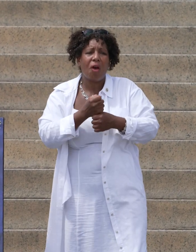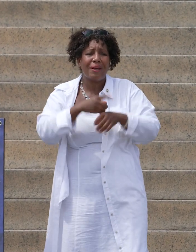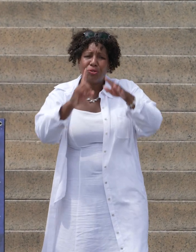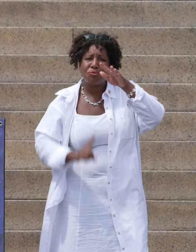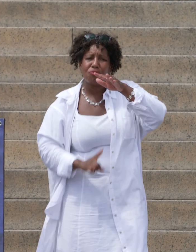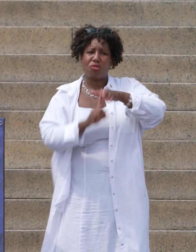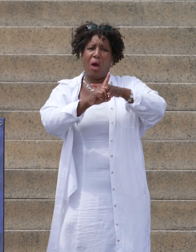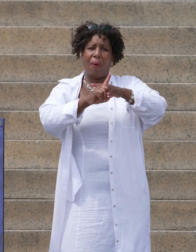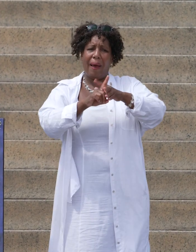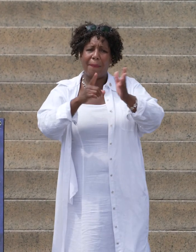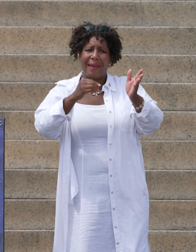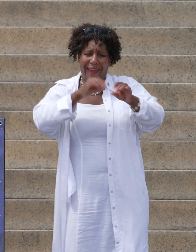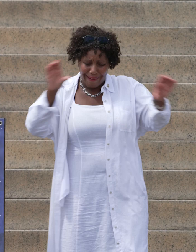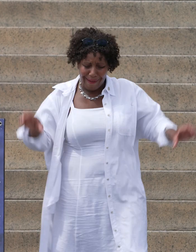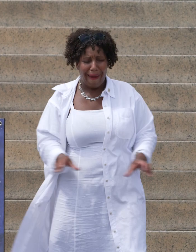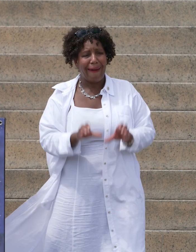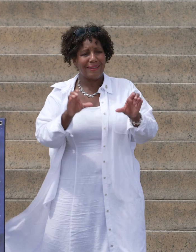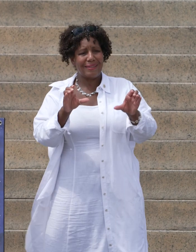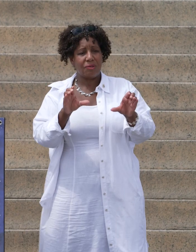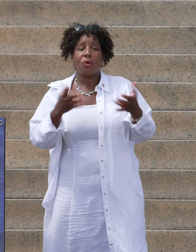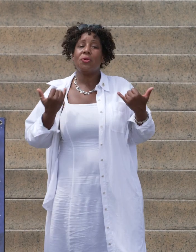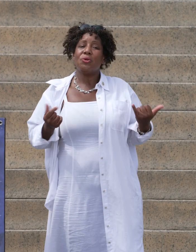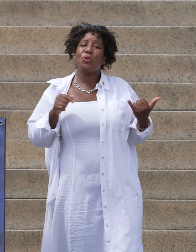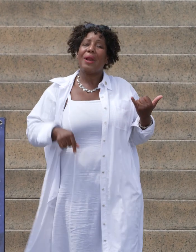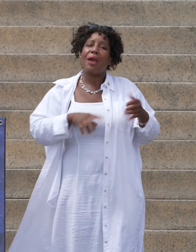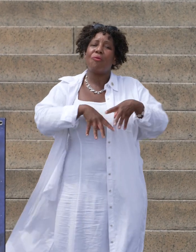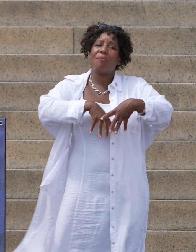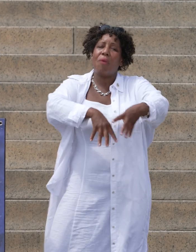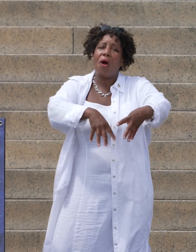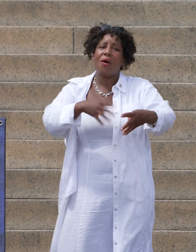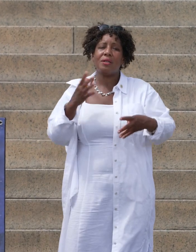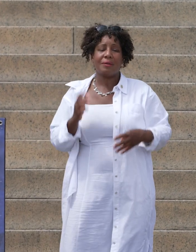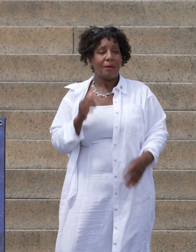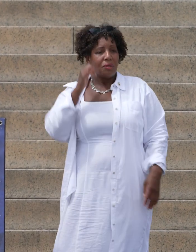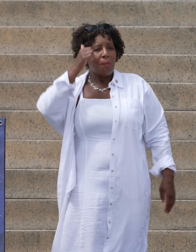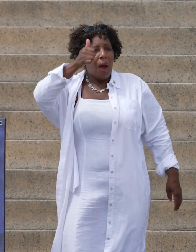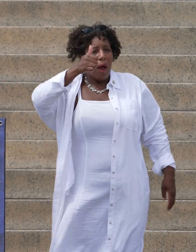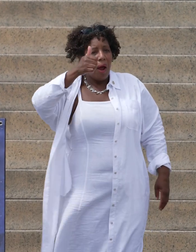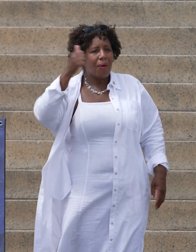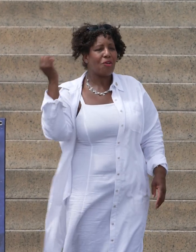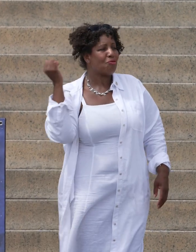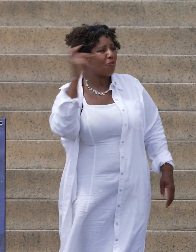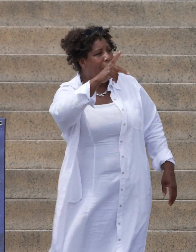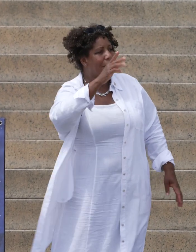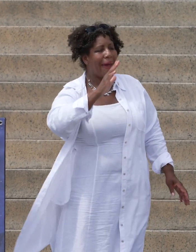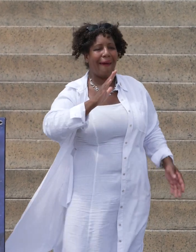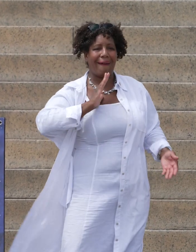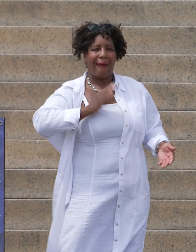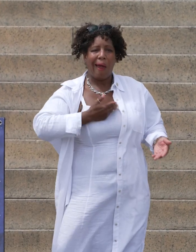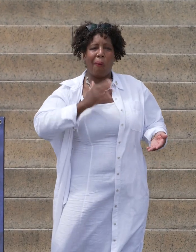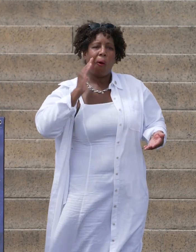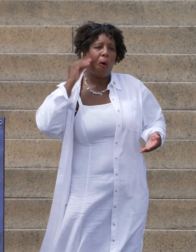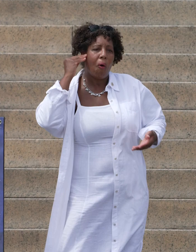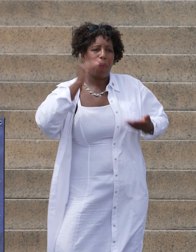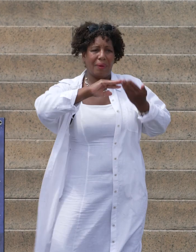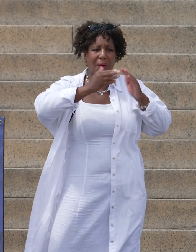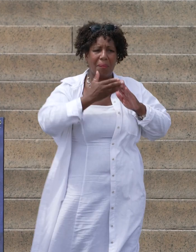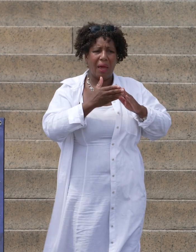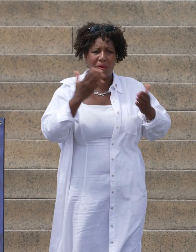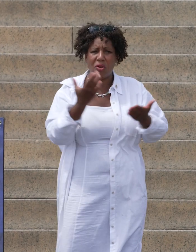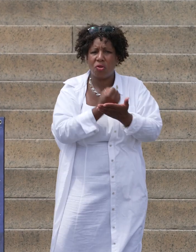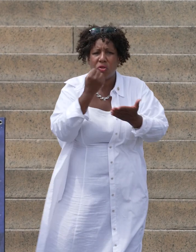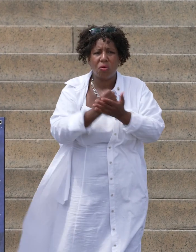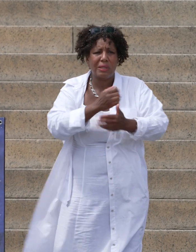show up and act. Today we march, tomorrow we go back to our communities to exercise